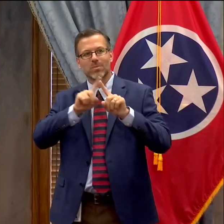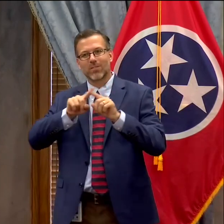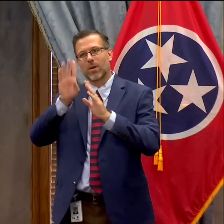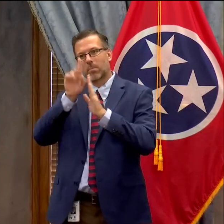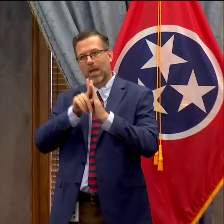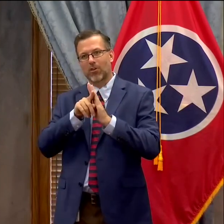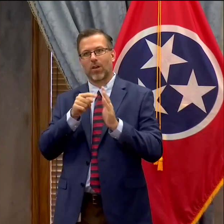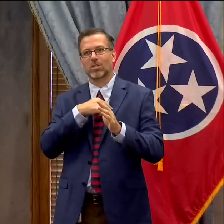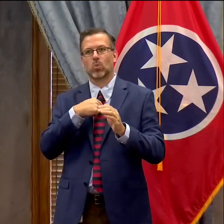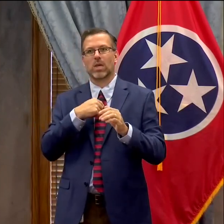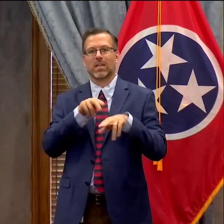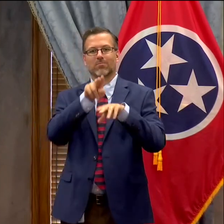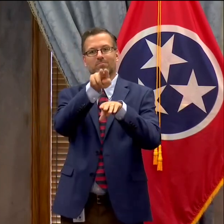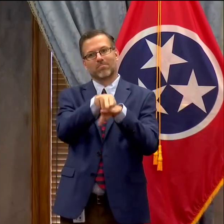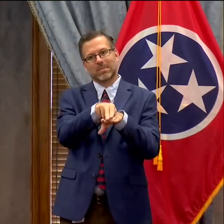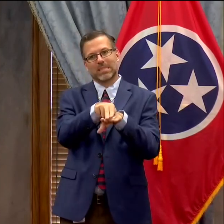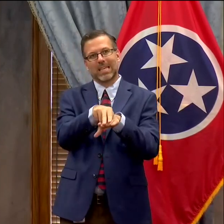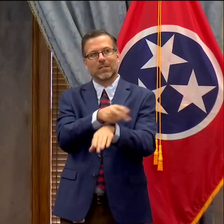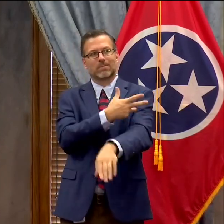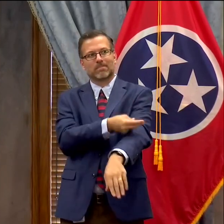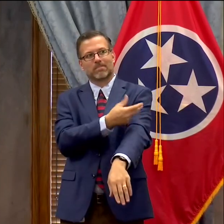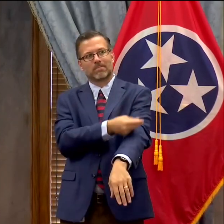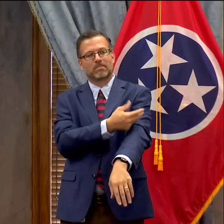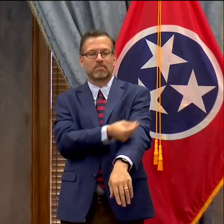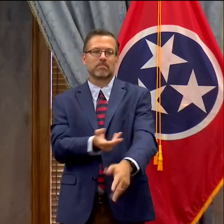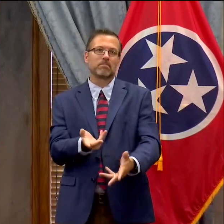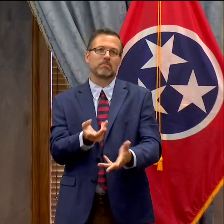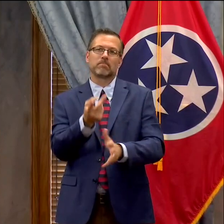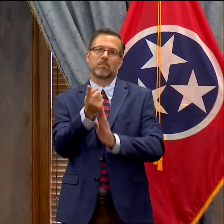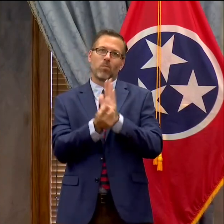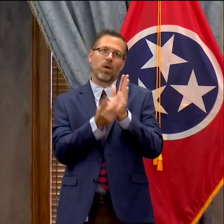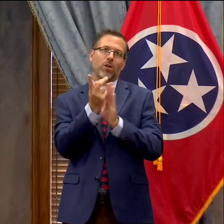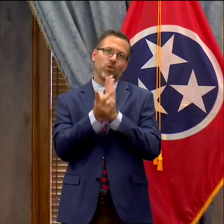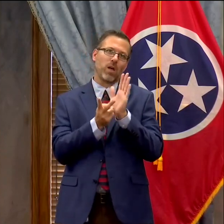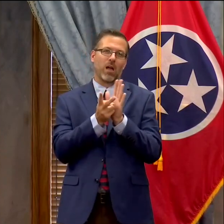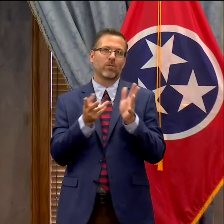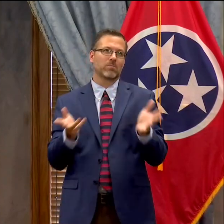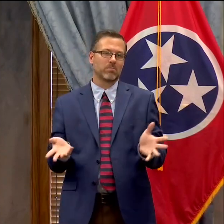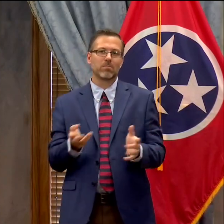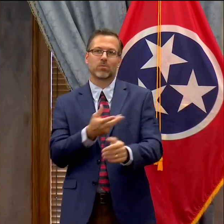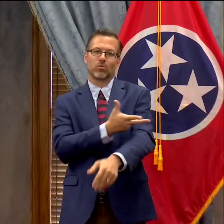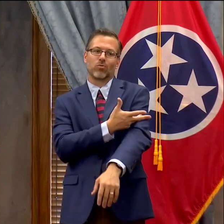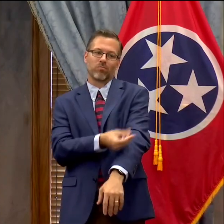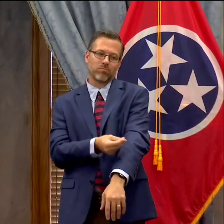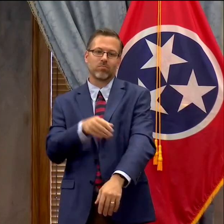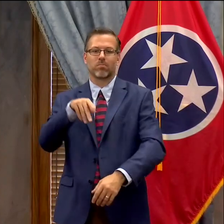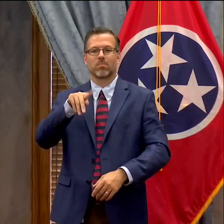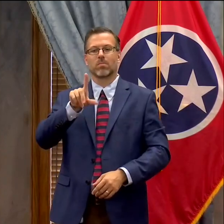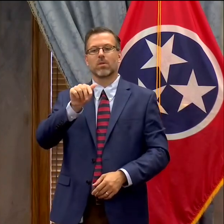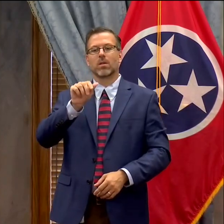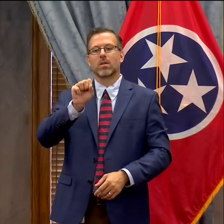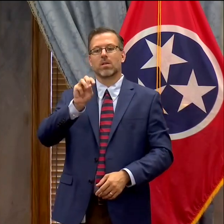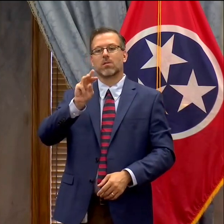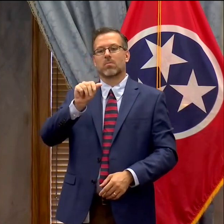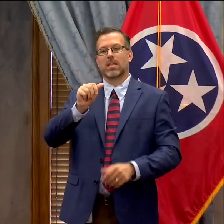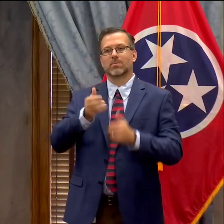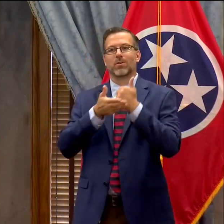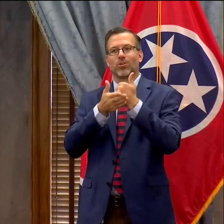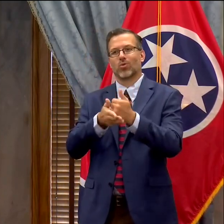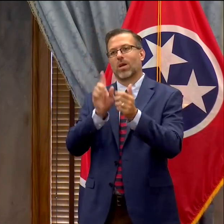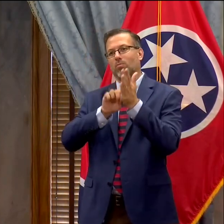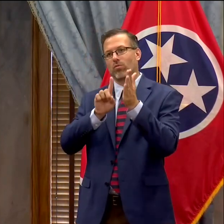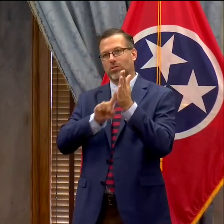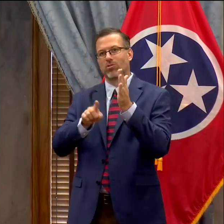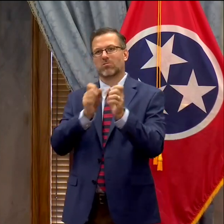and we participate in the study taking a few hours to donate convalescent blood plasma to help the research and save